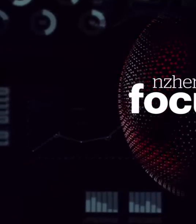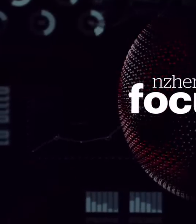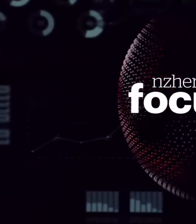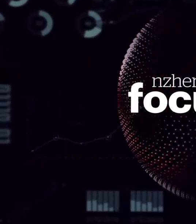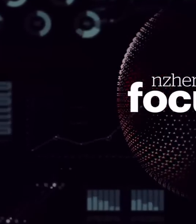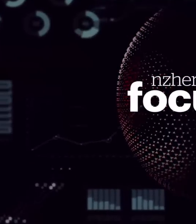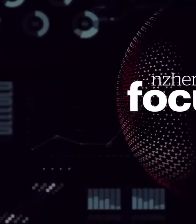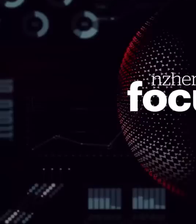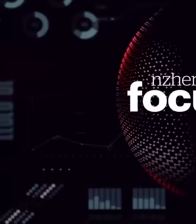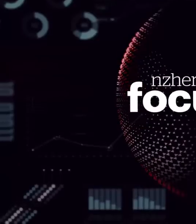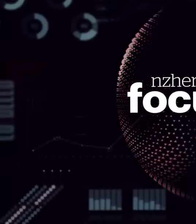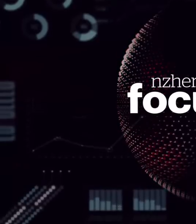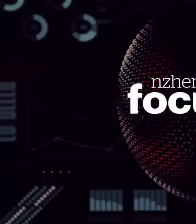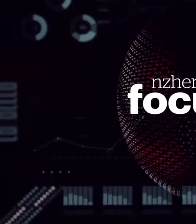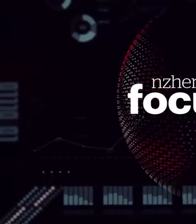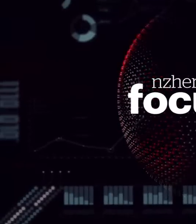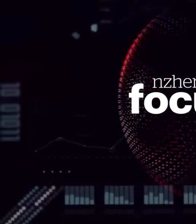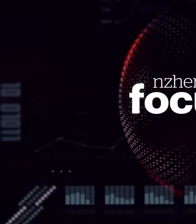So, there you go.